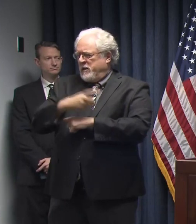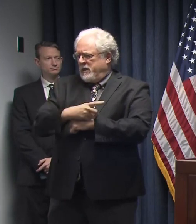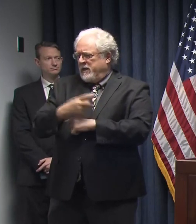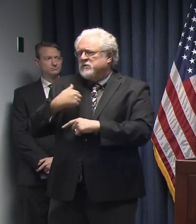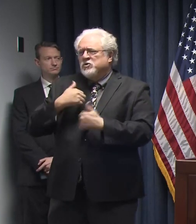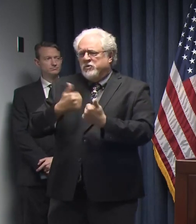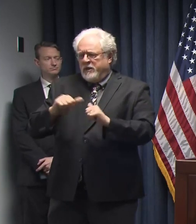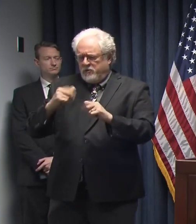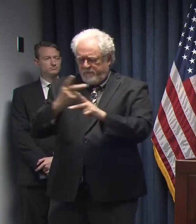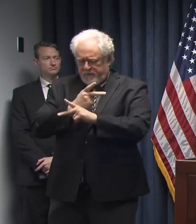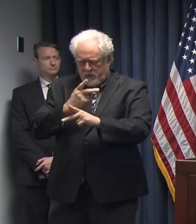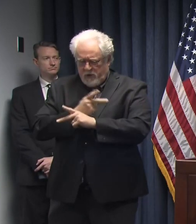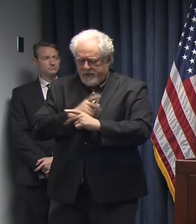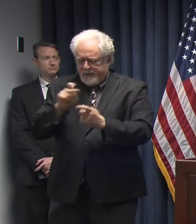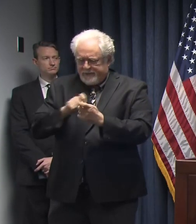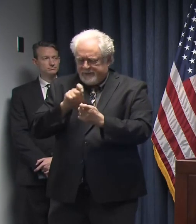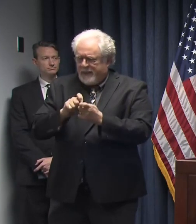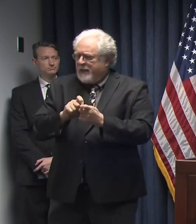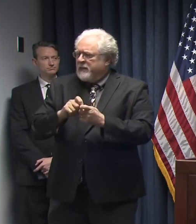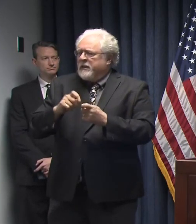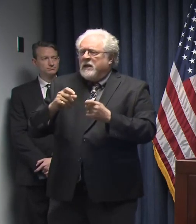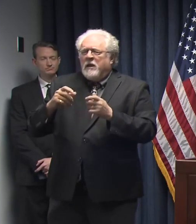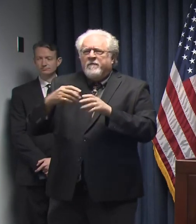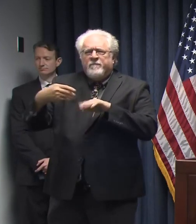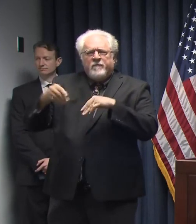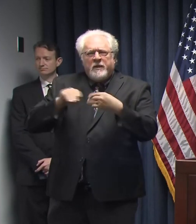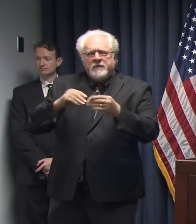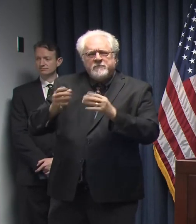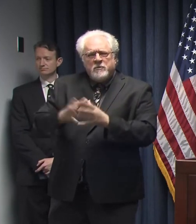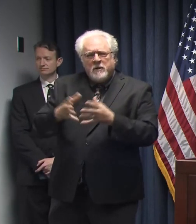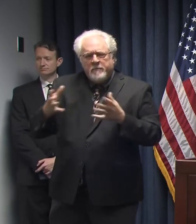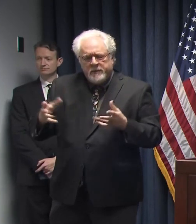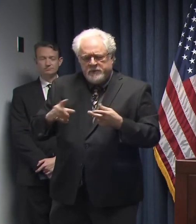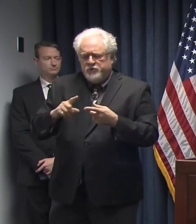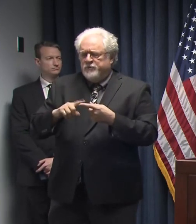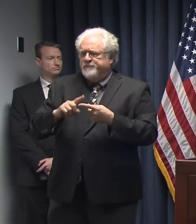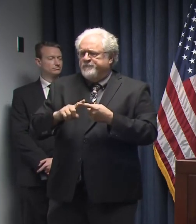trying to figure out exactly what flexibility we have with that funding.